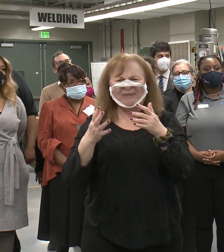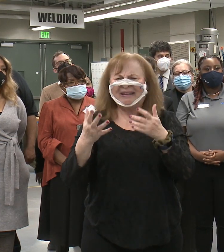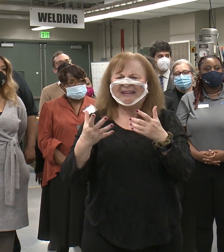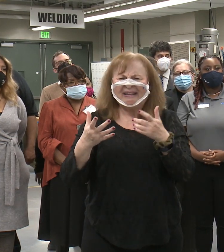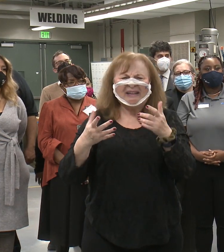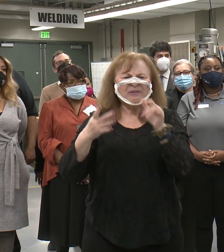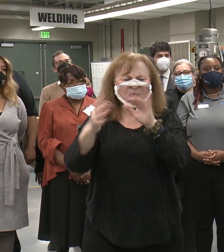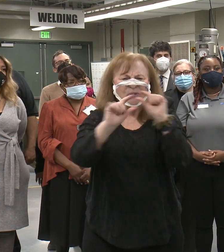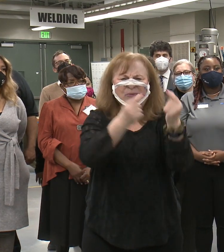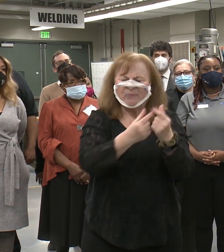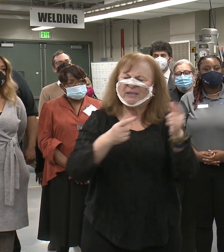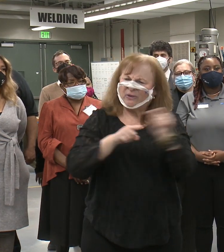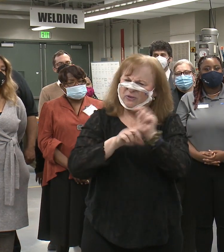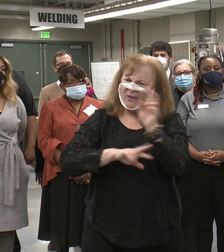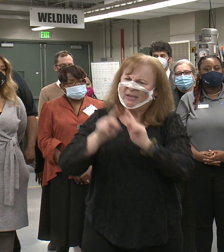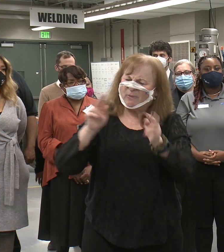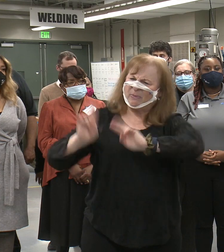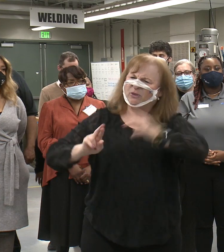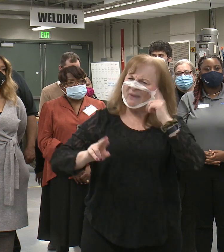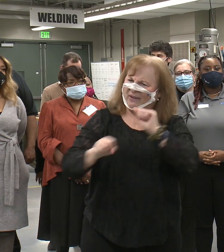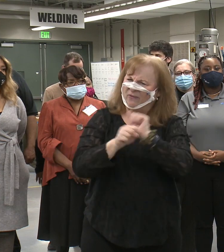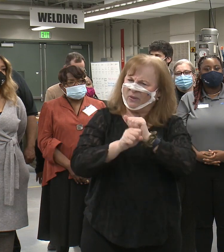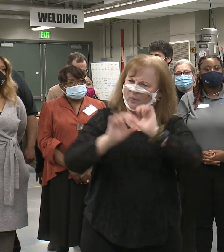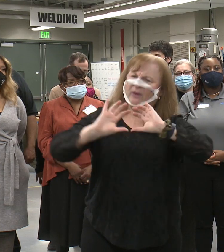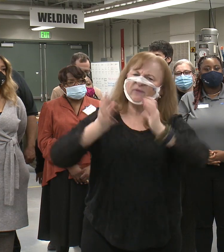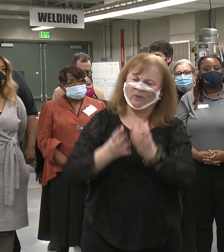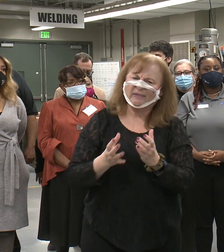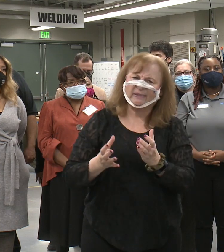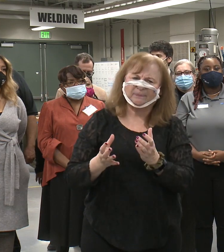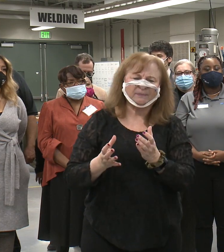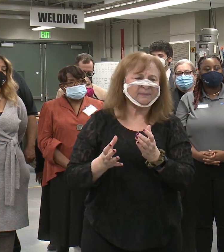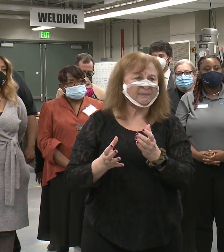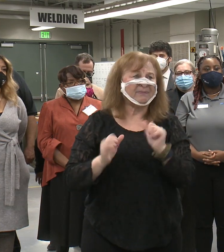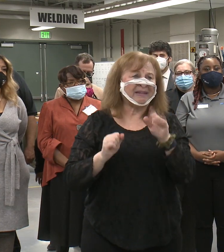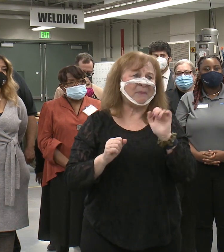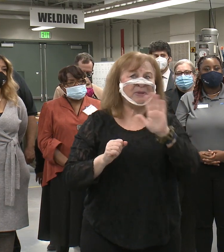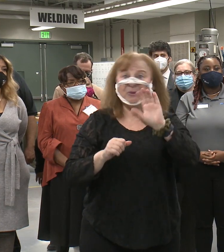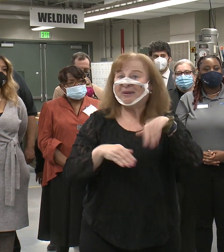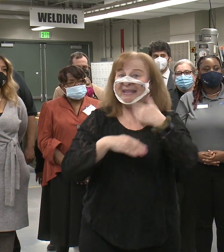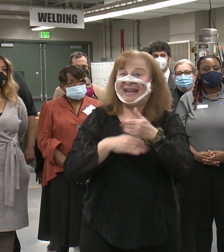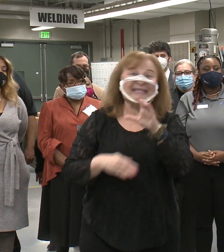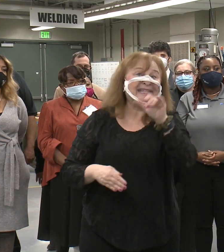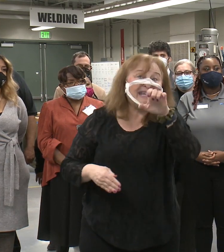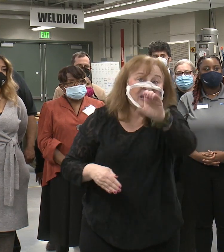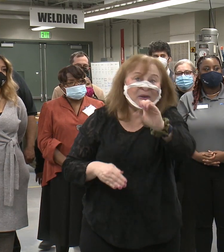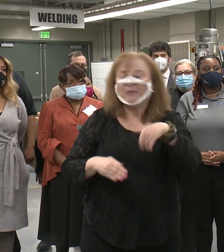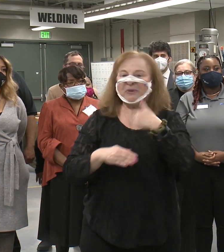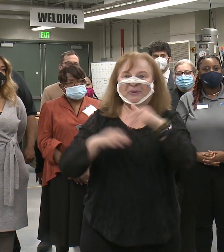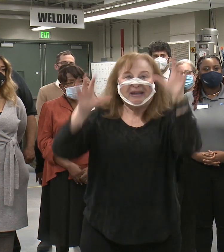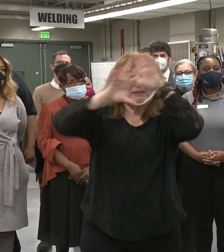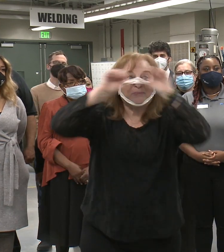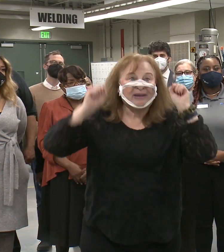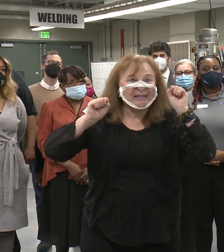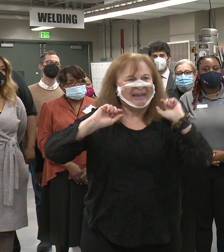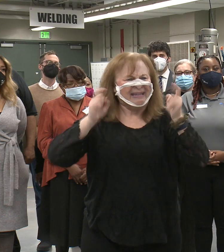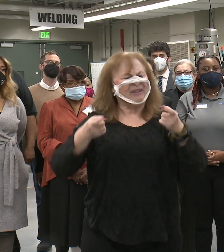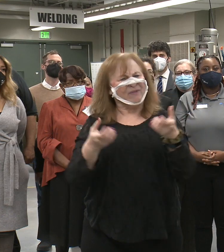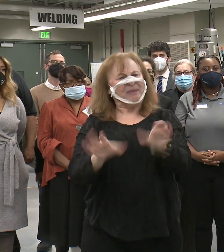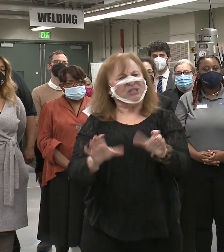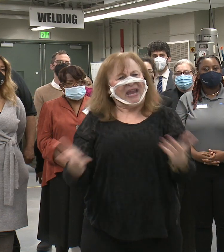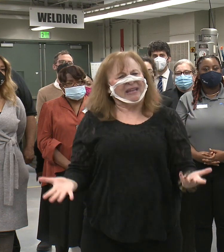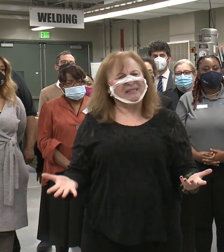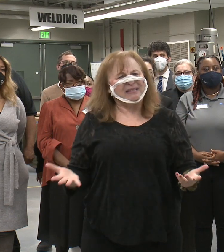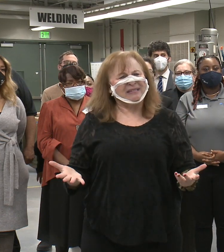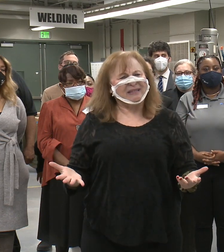be training individuals to be ready for the workforce. And they could be your next CEO. They could be your next president. Give them a chance.